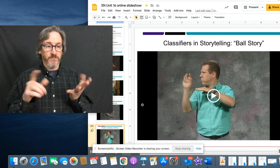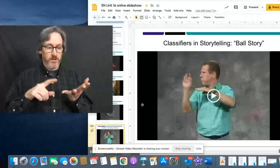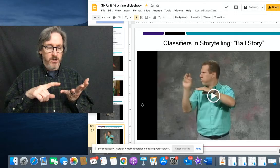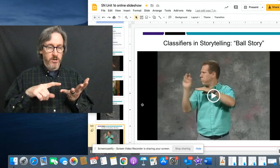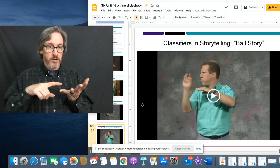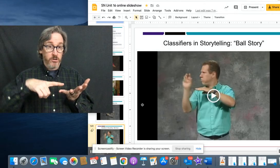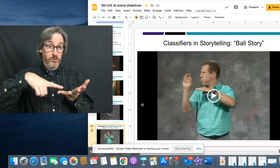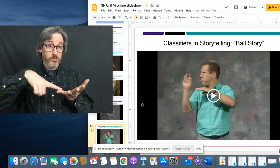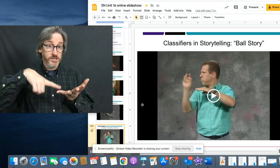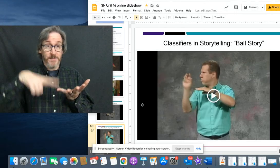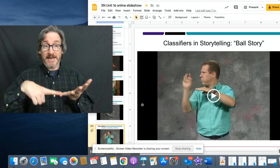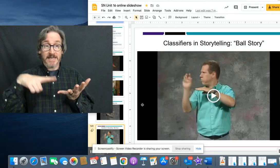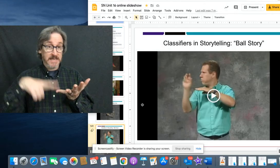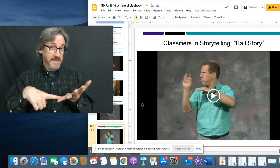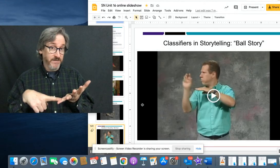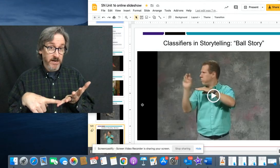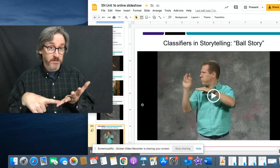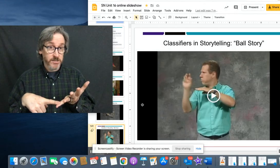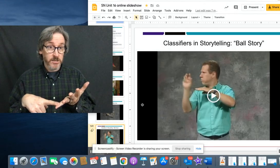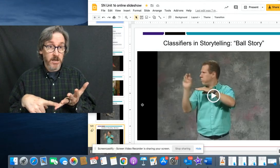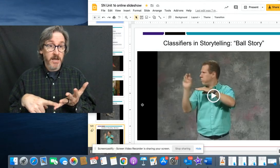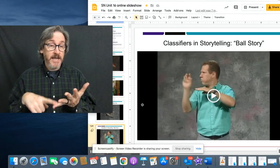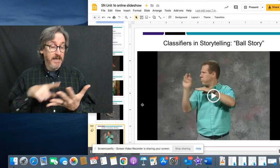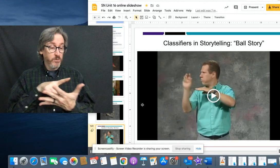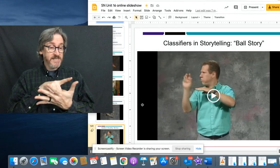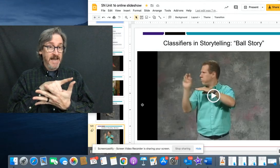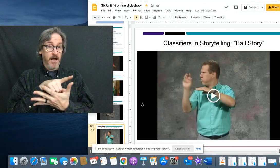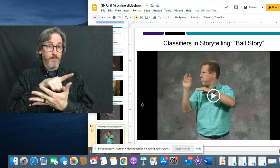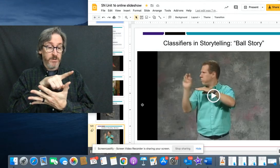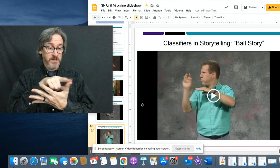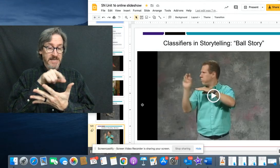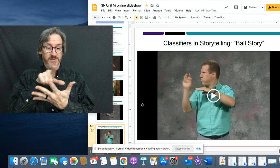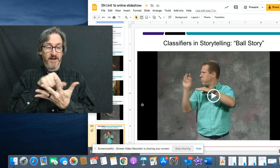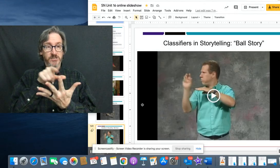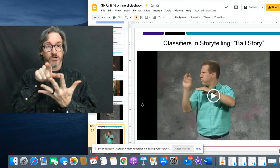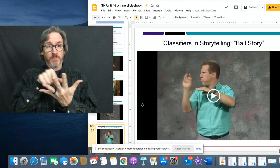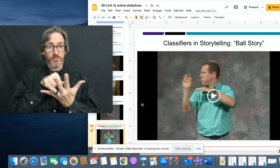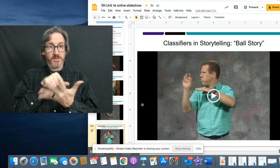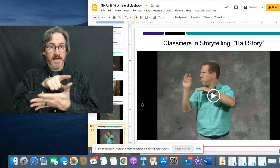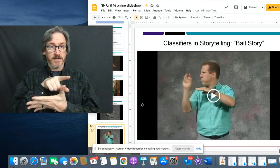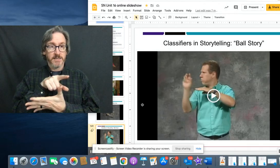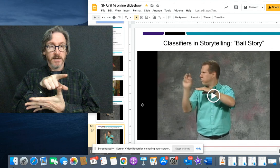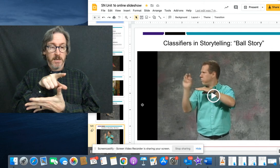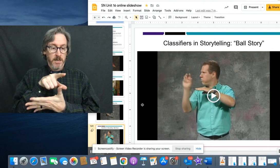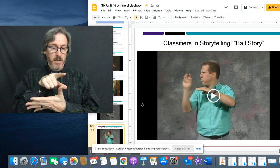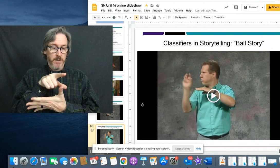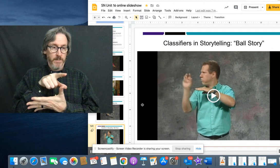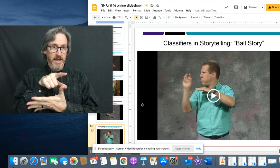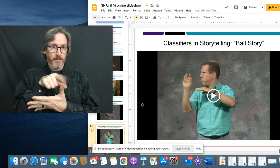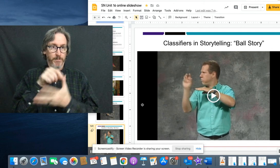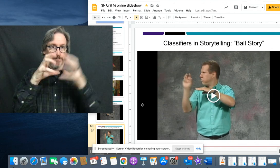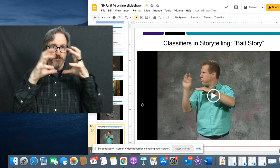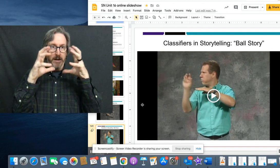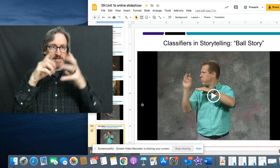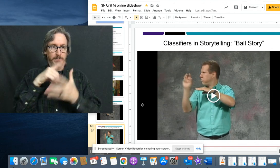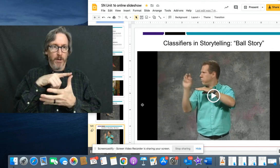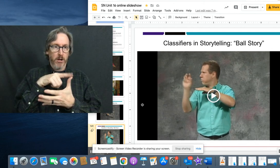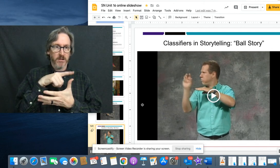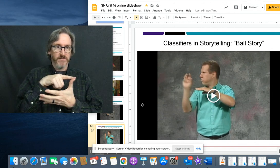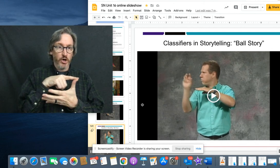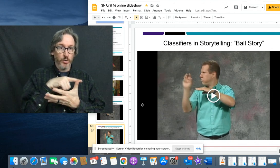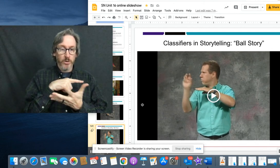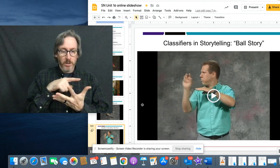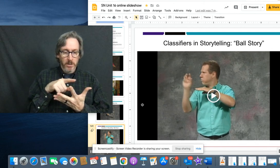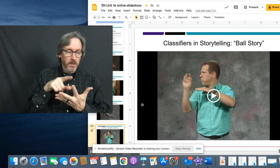of semantic classifiers. He will set up classifiers to represent a bouncing